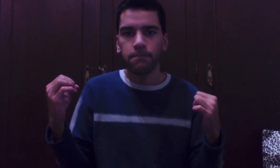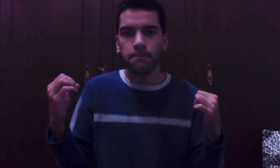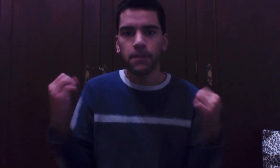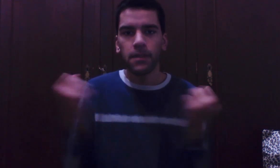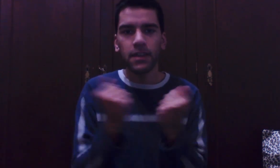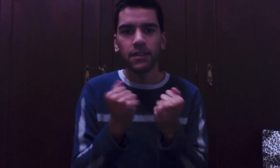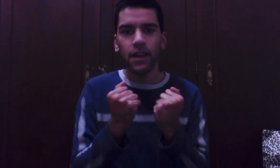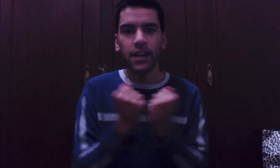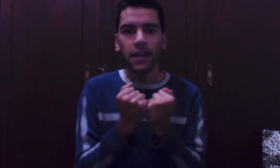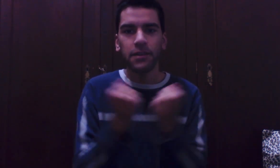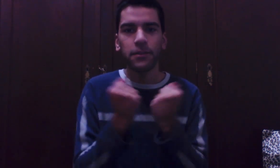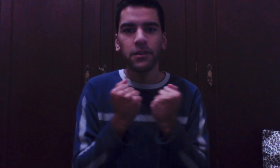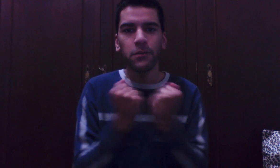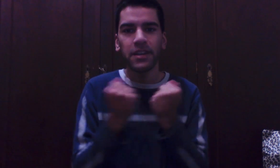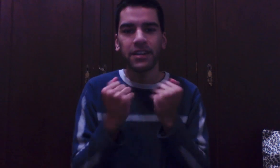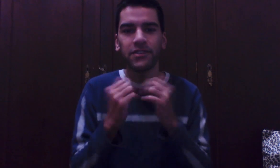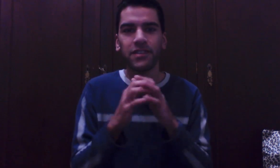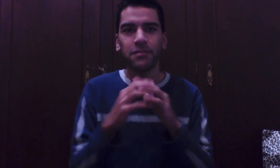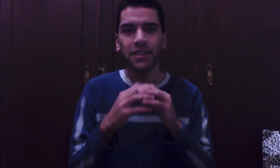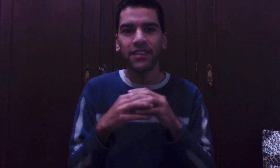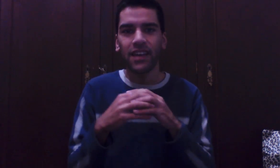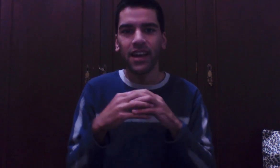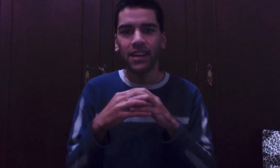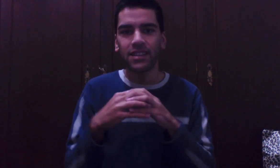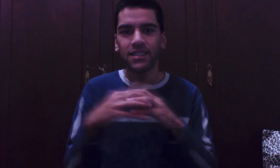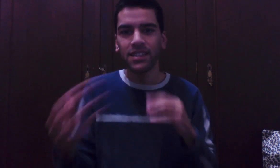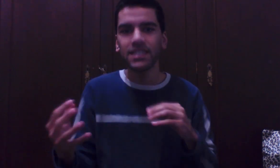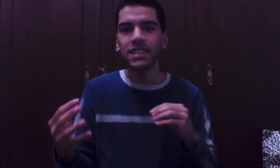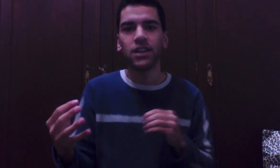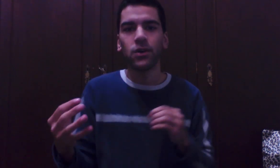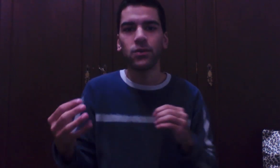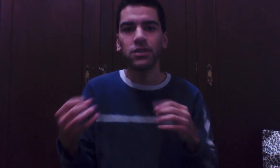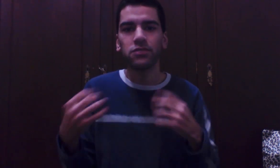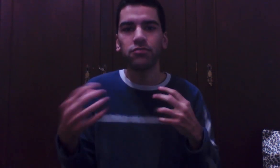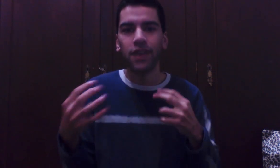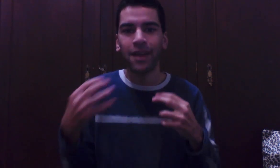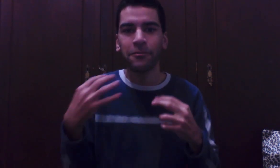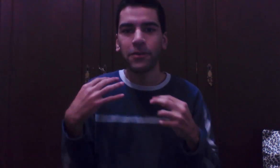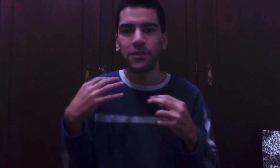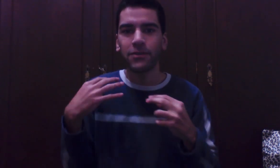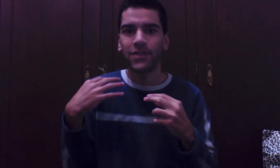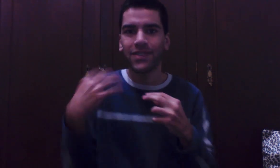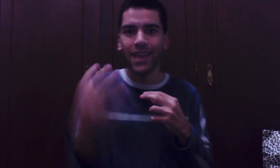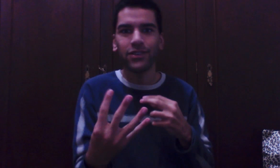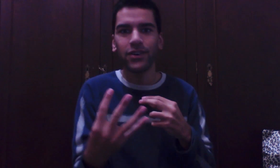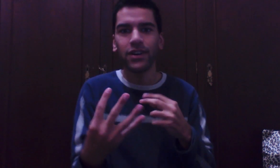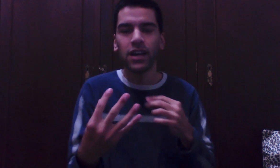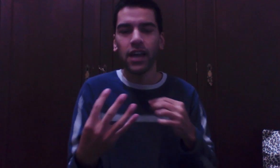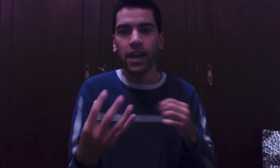Things are getting really really interesting because she doesn't know which book I'm going to send to her and